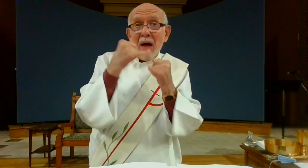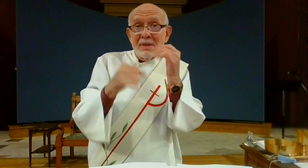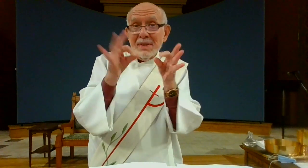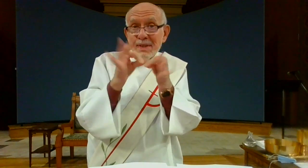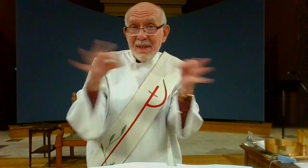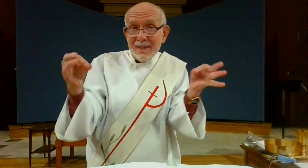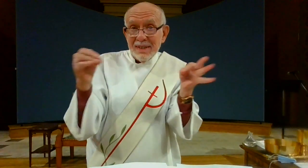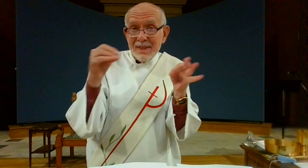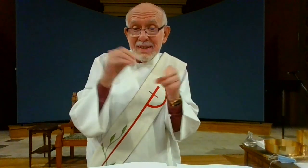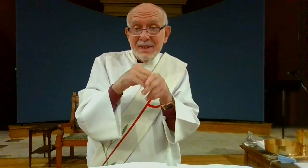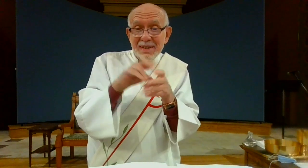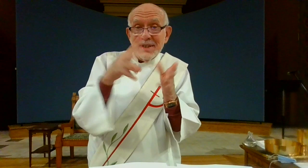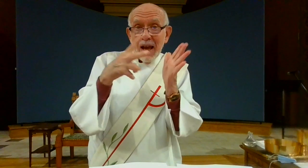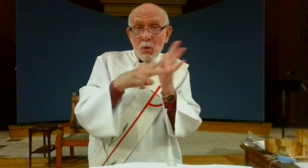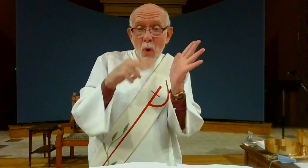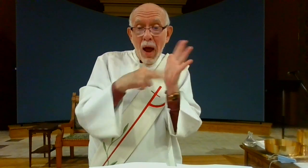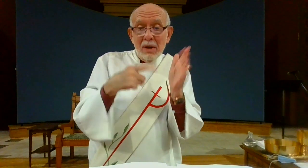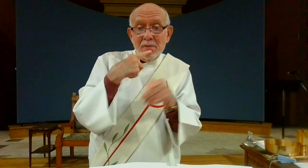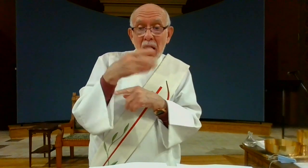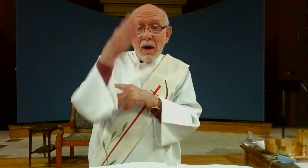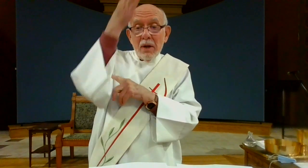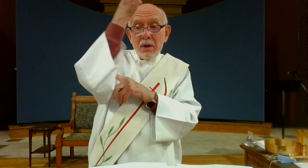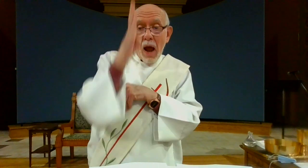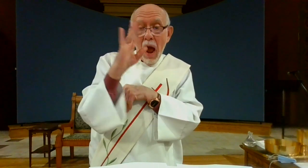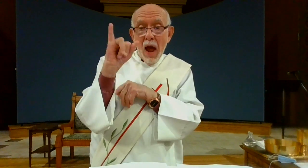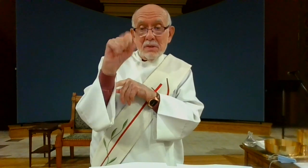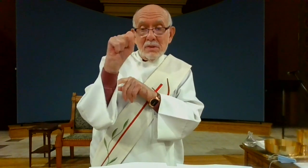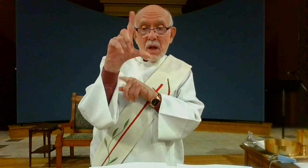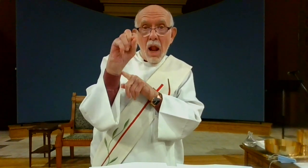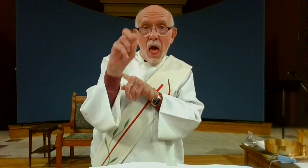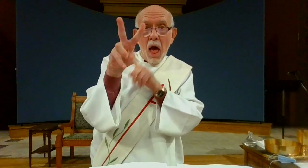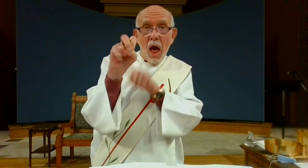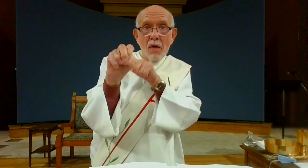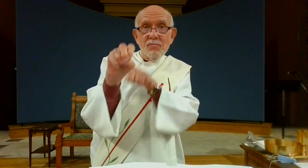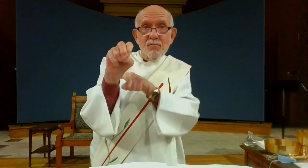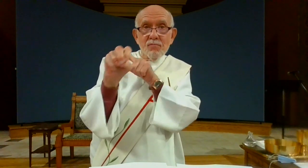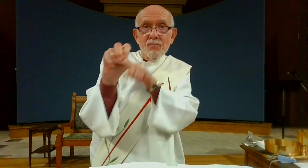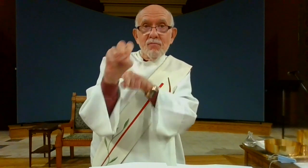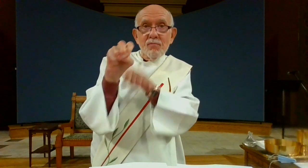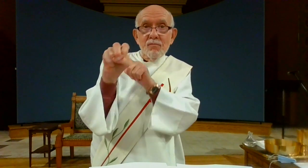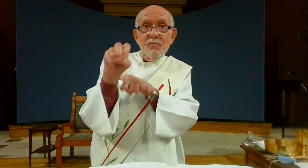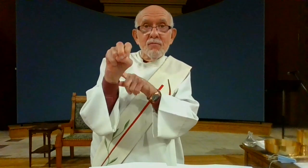and the last sentence in that reading says god is love